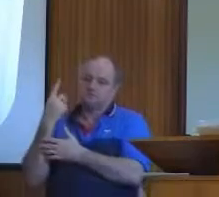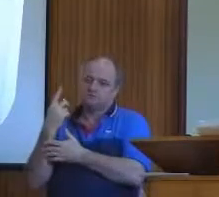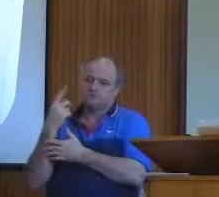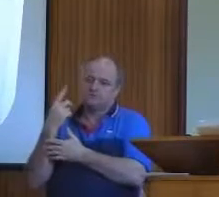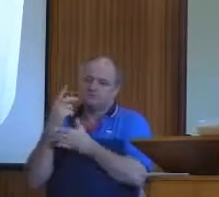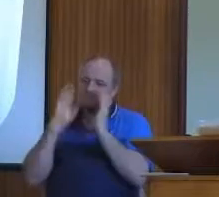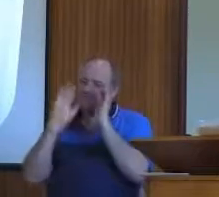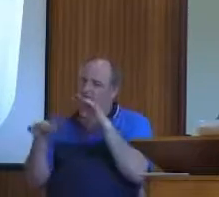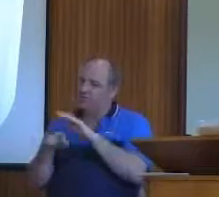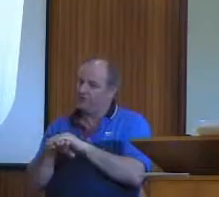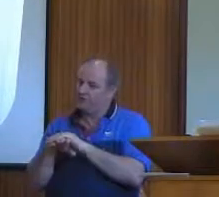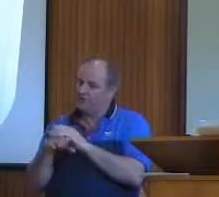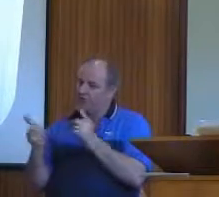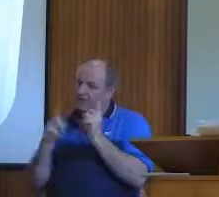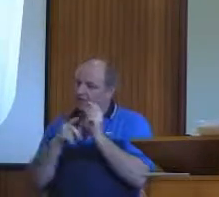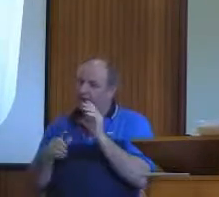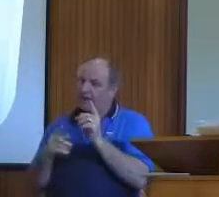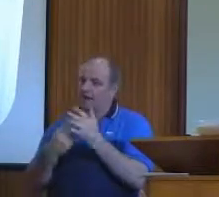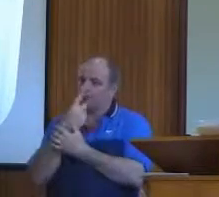We human beings find within ourselves